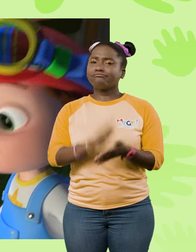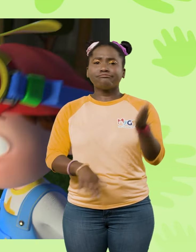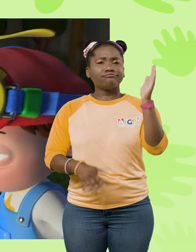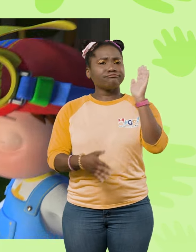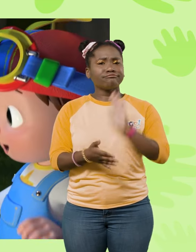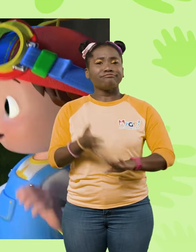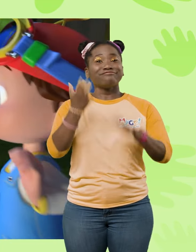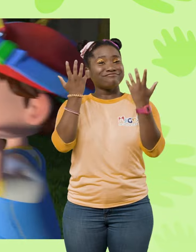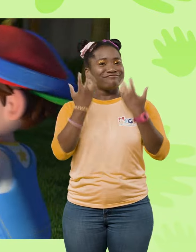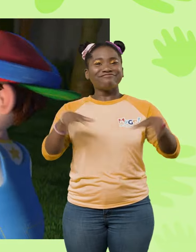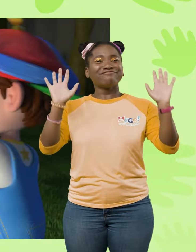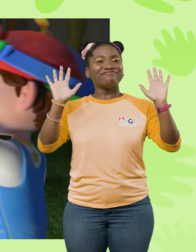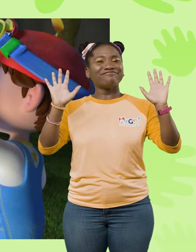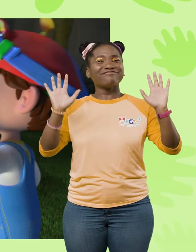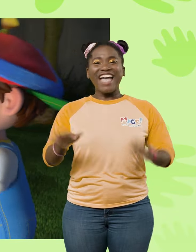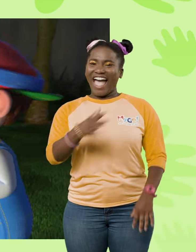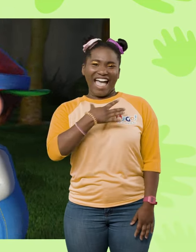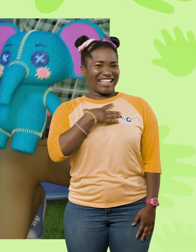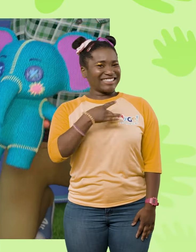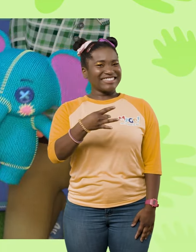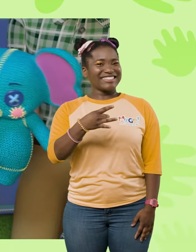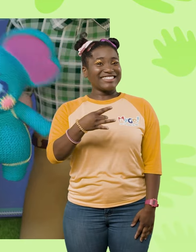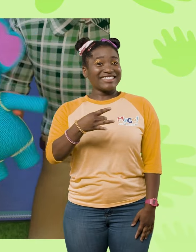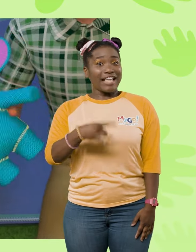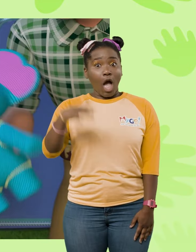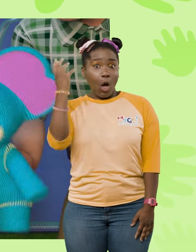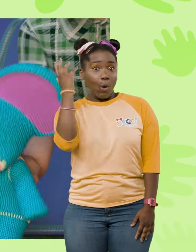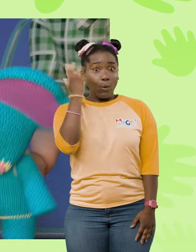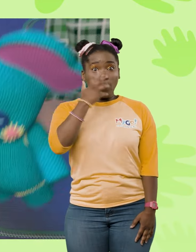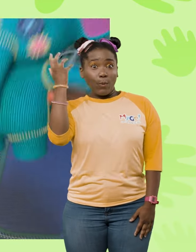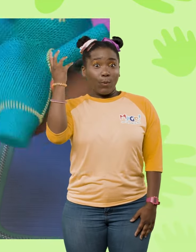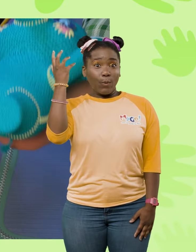Done, done, done, we like it, wow.